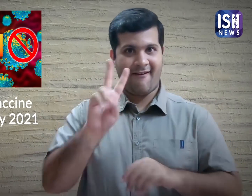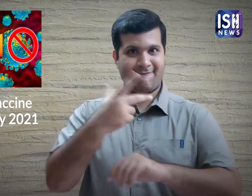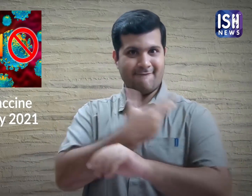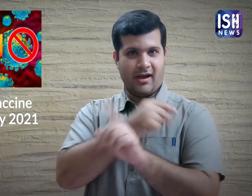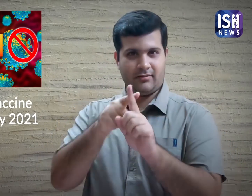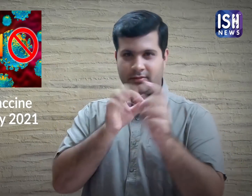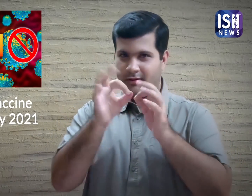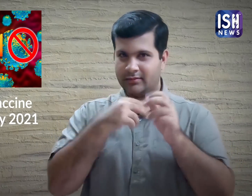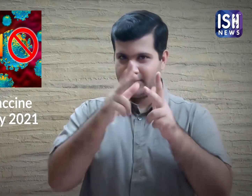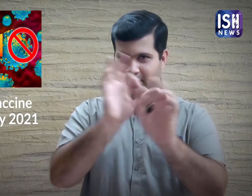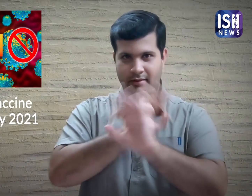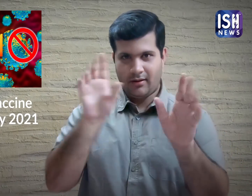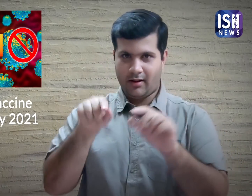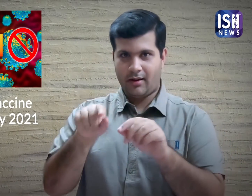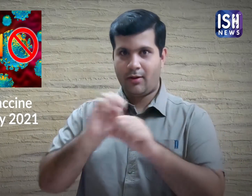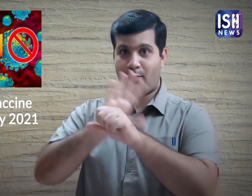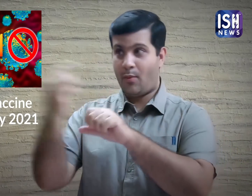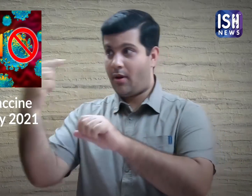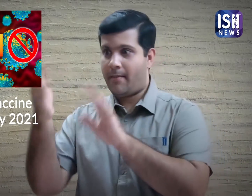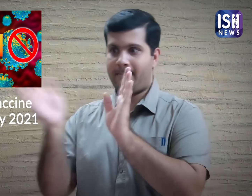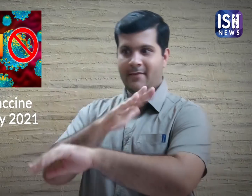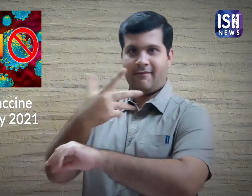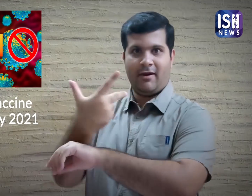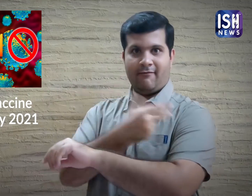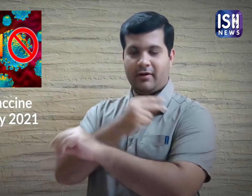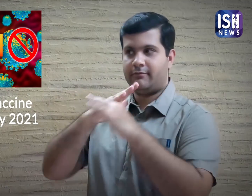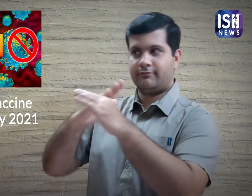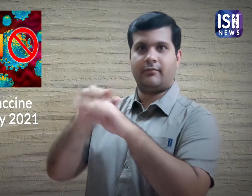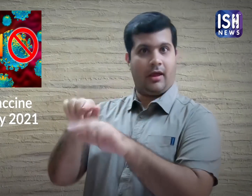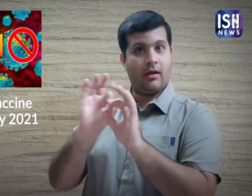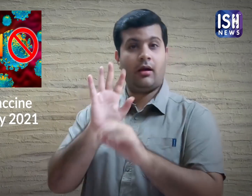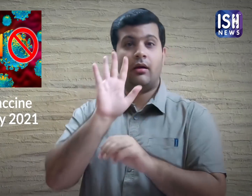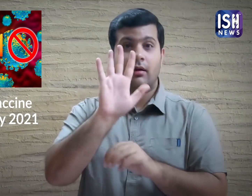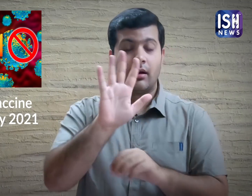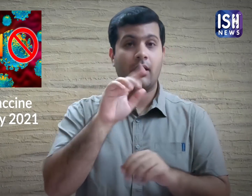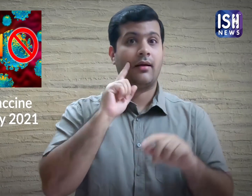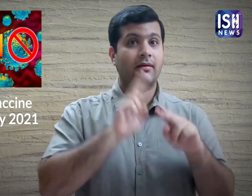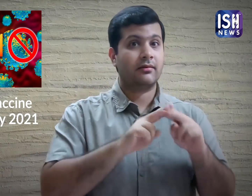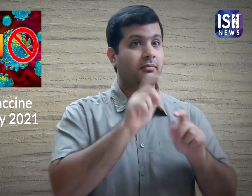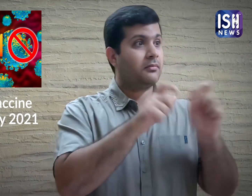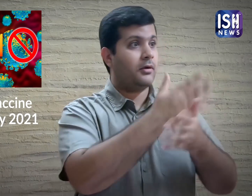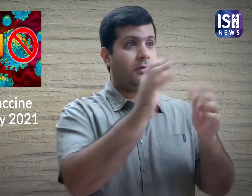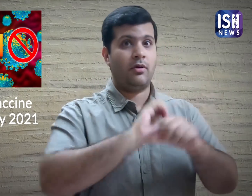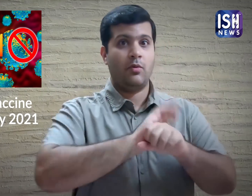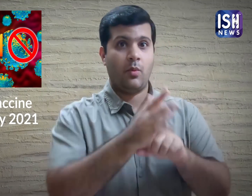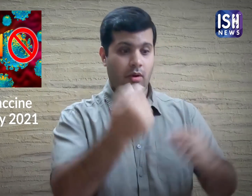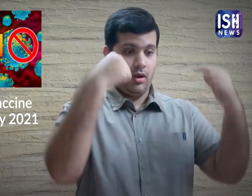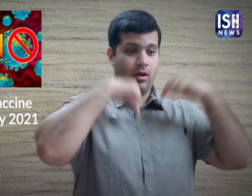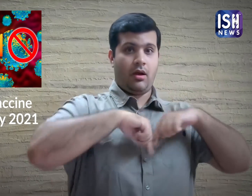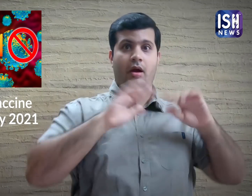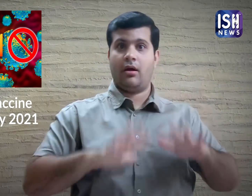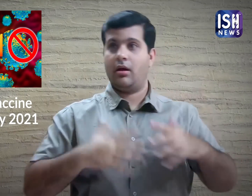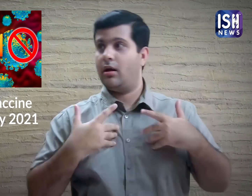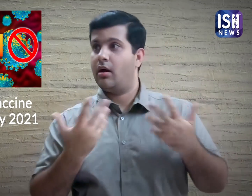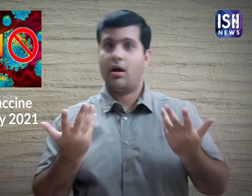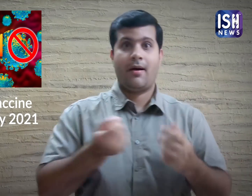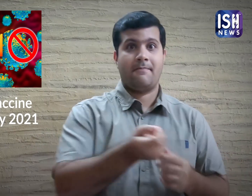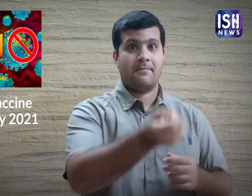You remember I had explained about how a vaccine is used to prevent from the virus. Now if a person has COVID-19,